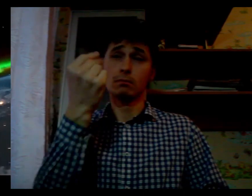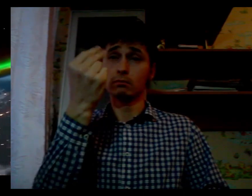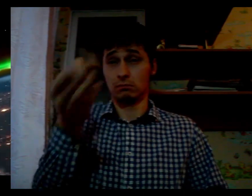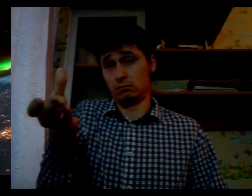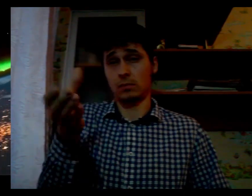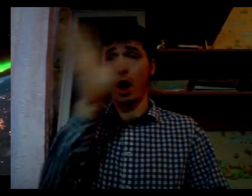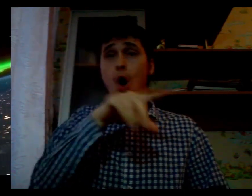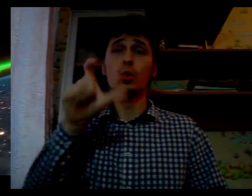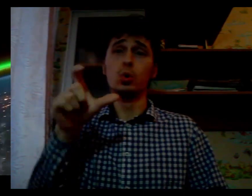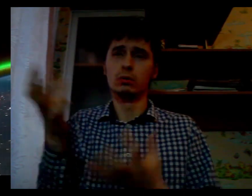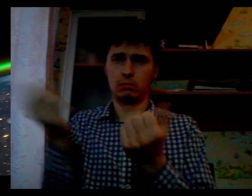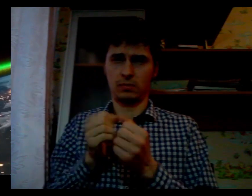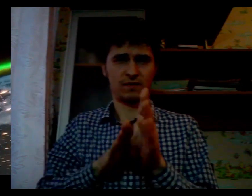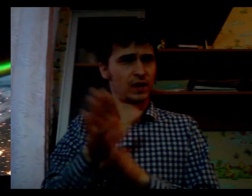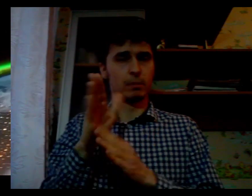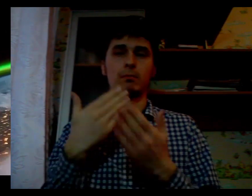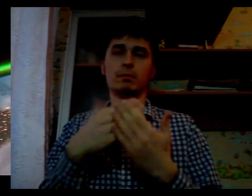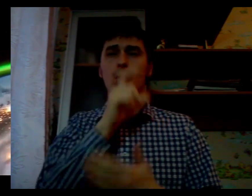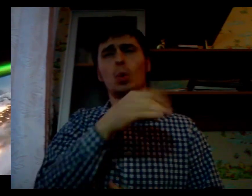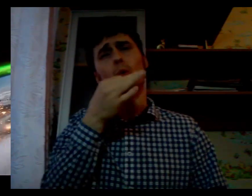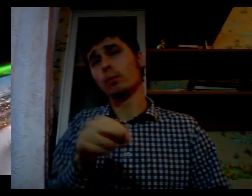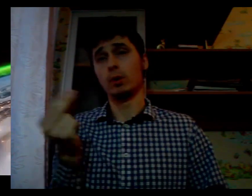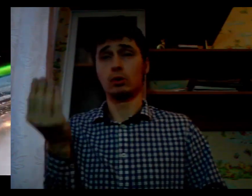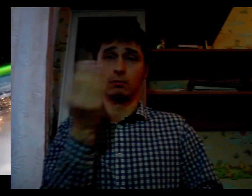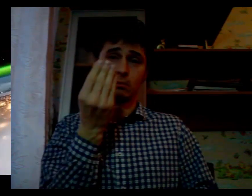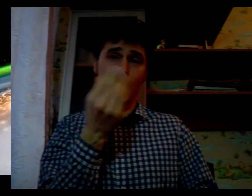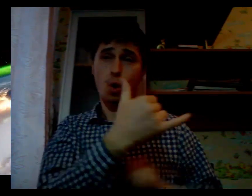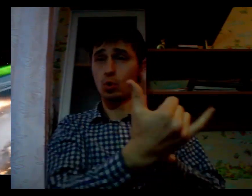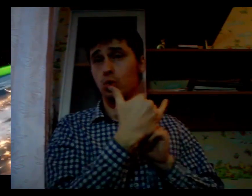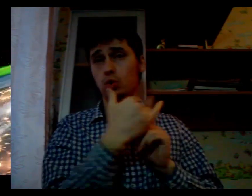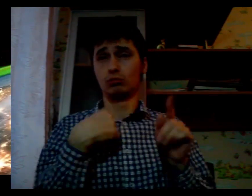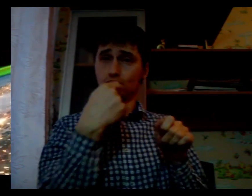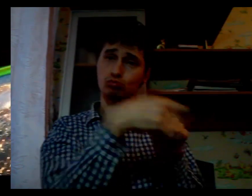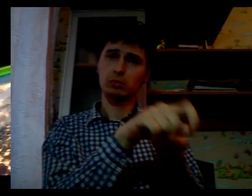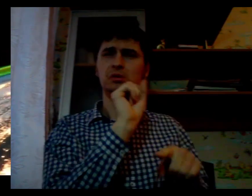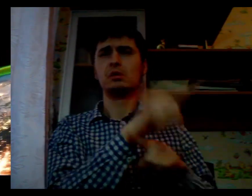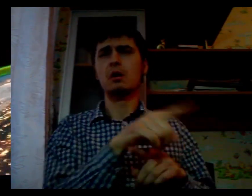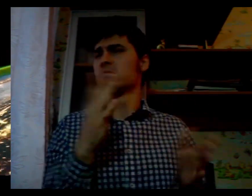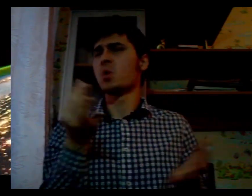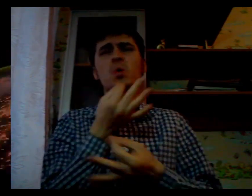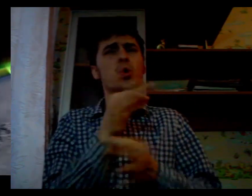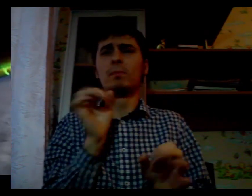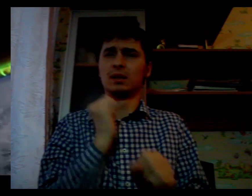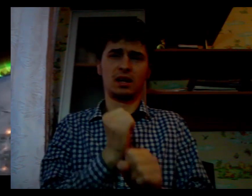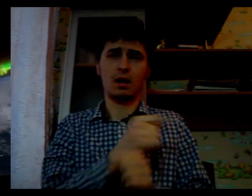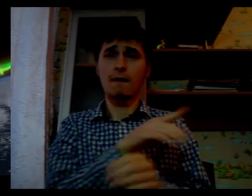Realizing this goal will require an intrepidorial spirit, a new generation of scientists.